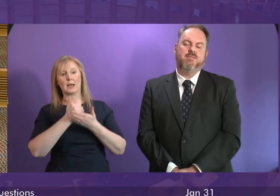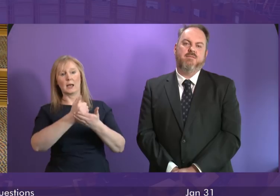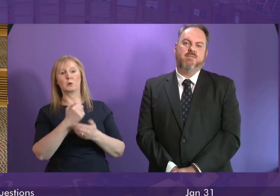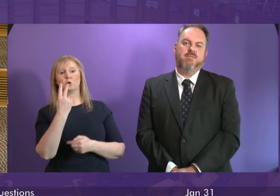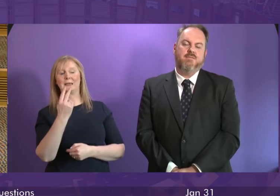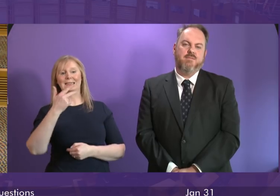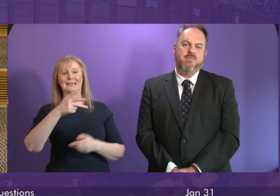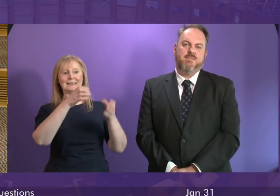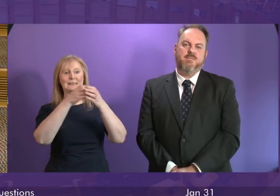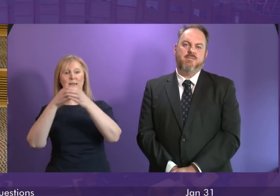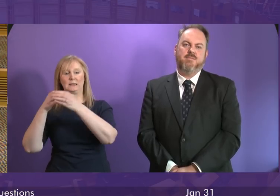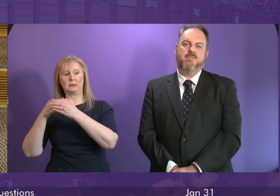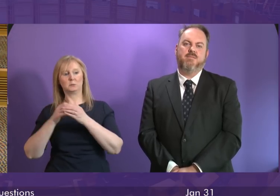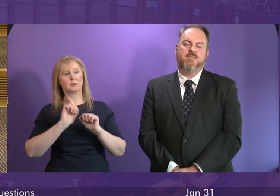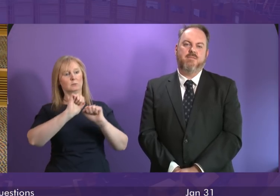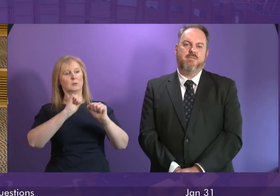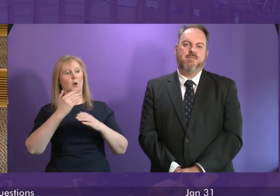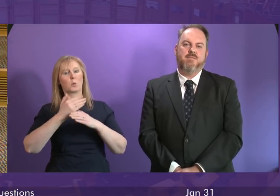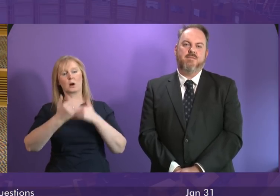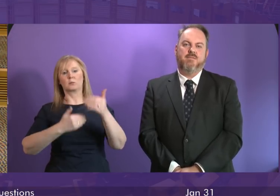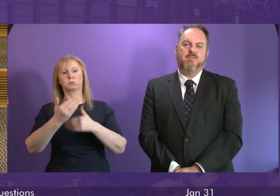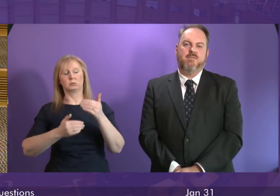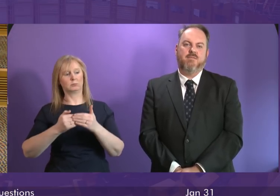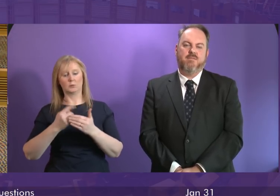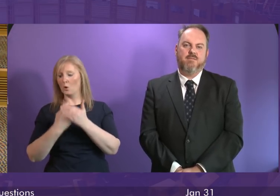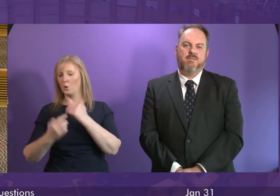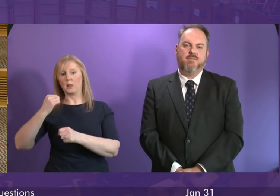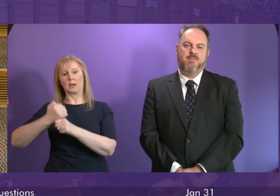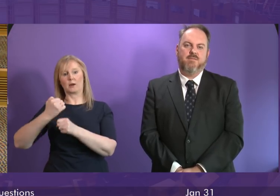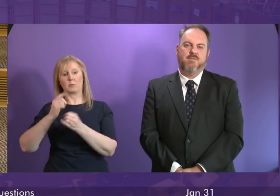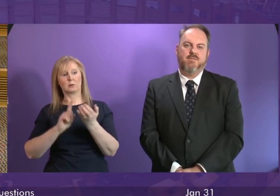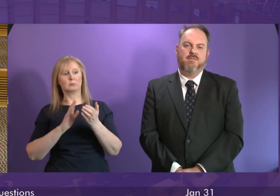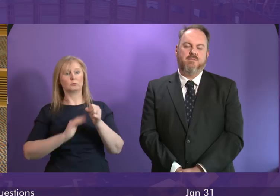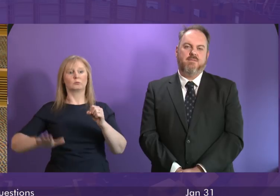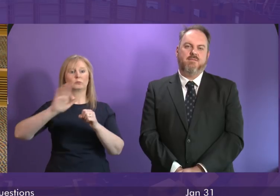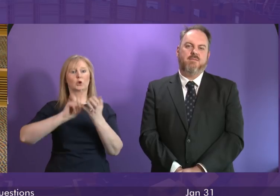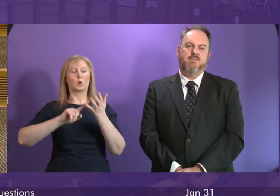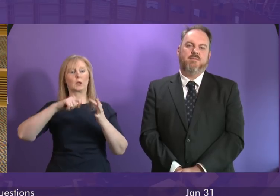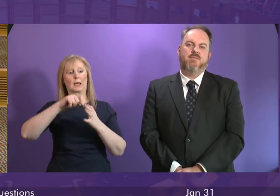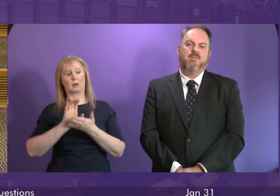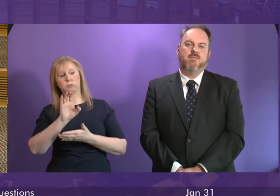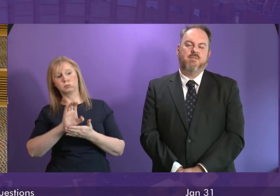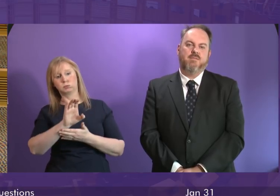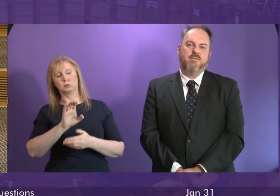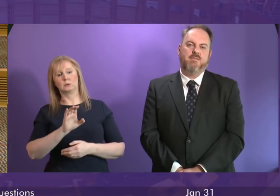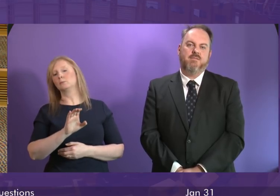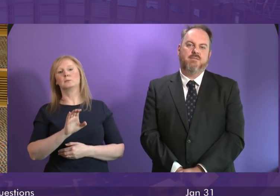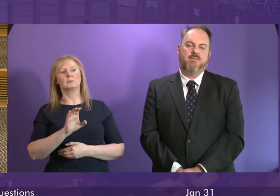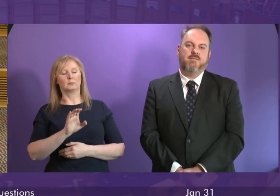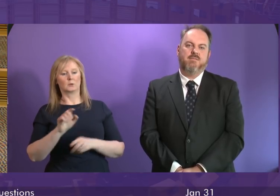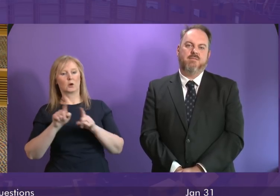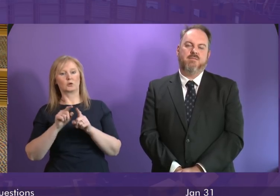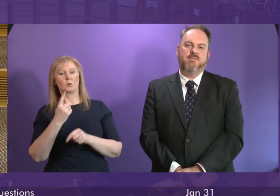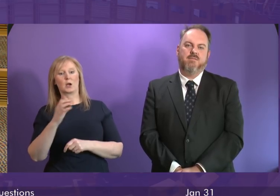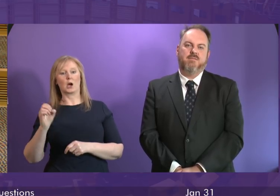mountain rescue teams carry out their work we are the only government in the UK to fund mountain rescue in this way we are also contributing £100